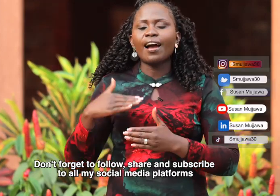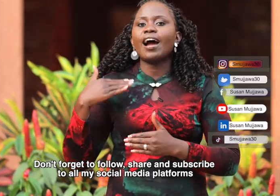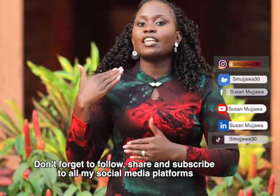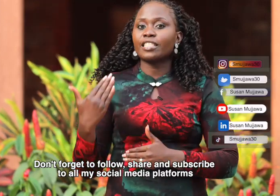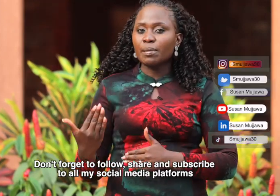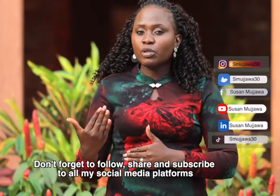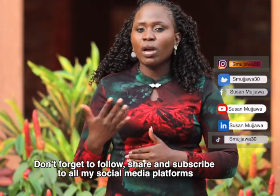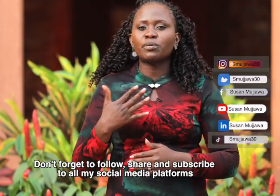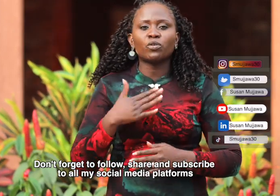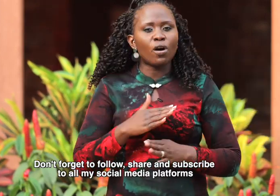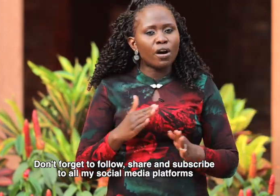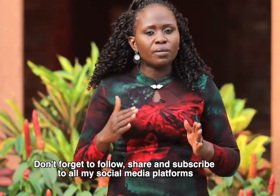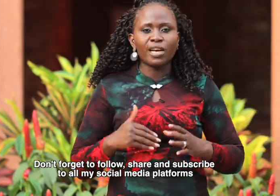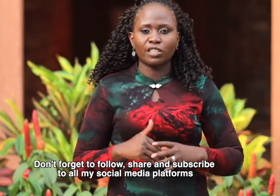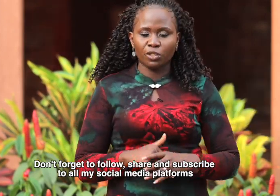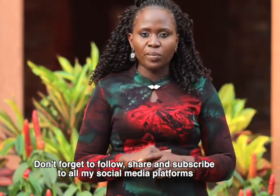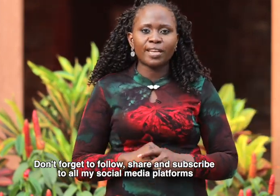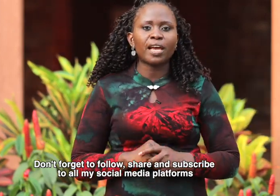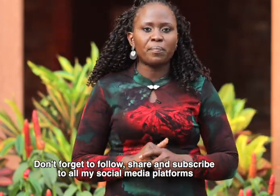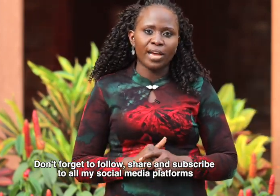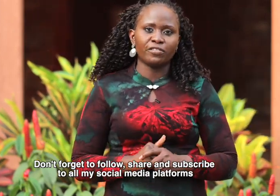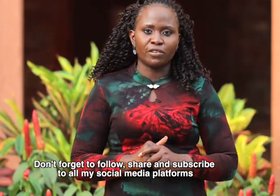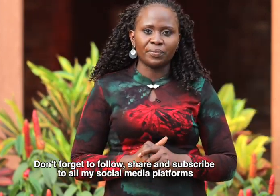and subscribe to all my social media platforms